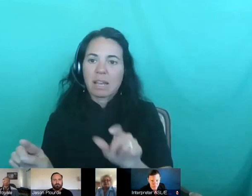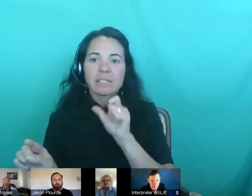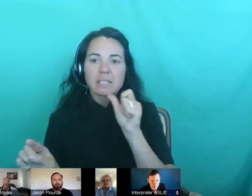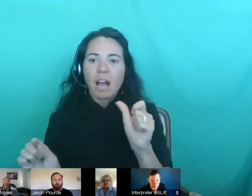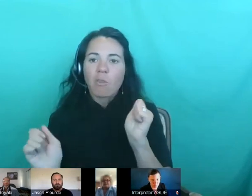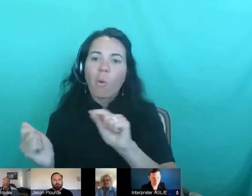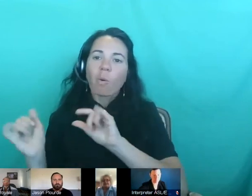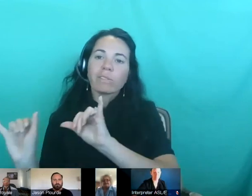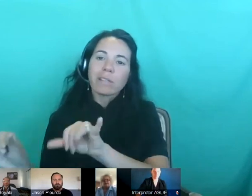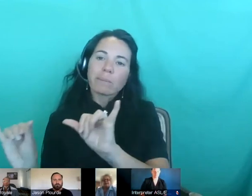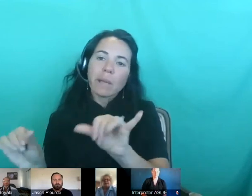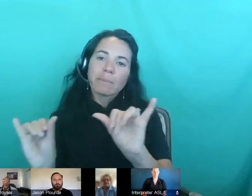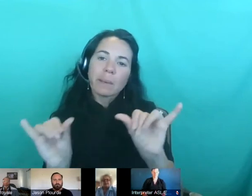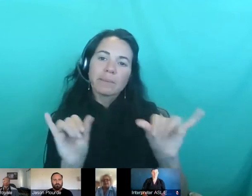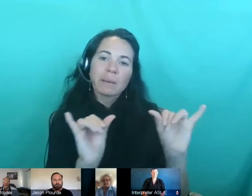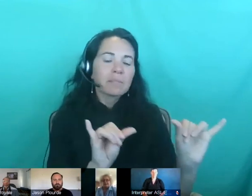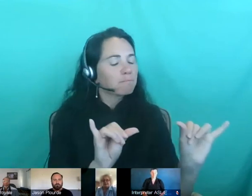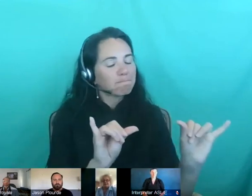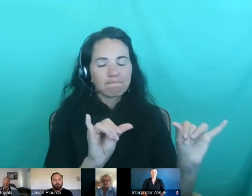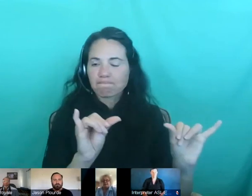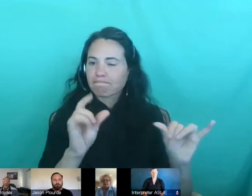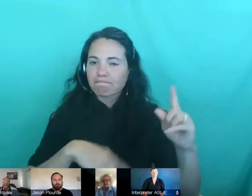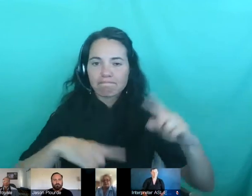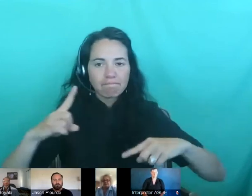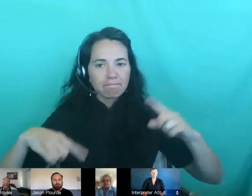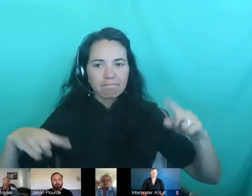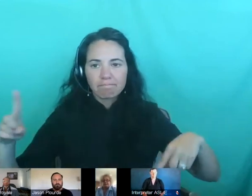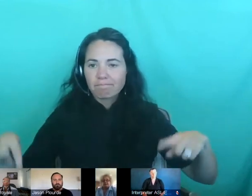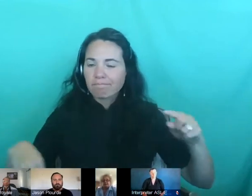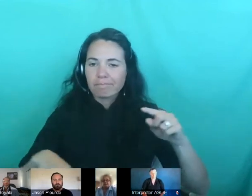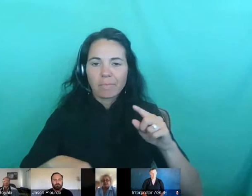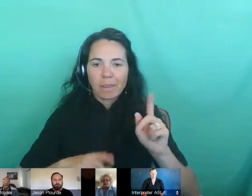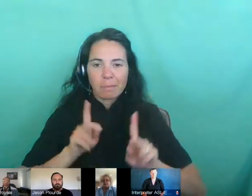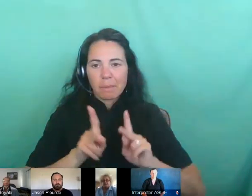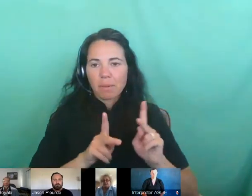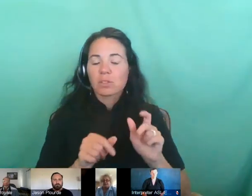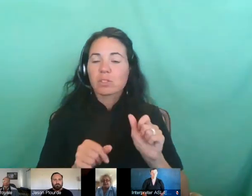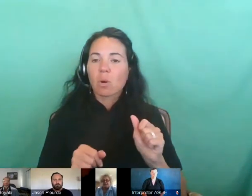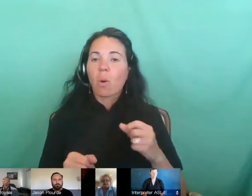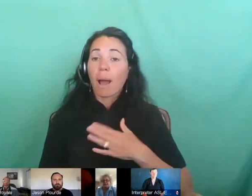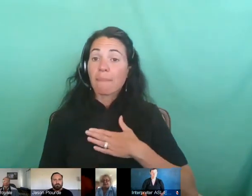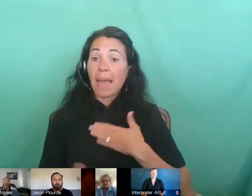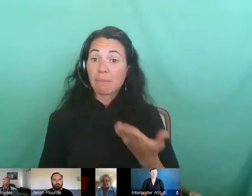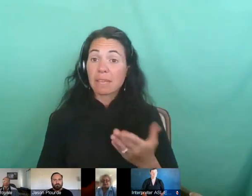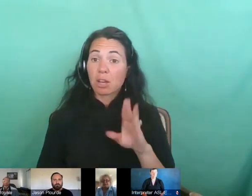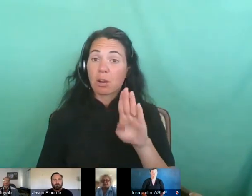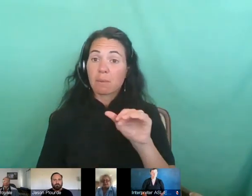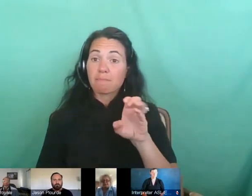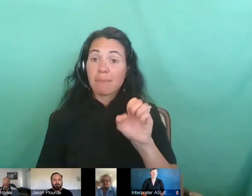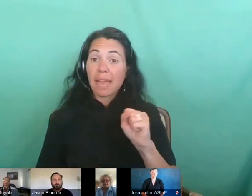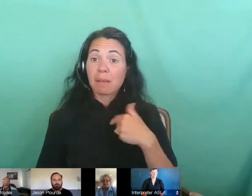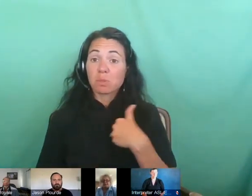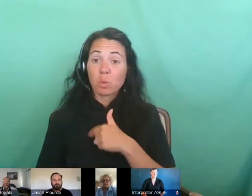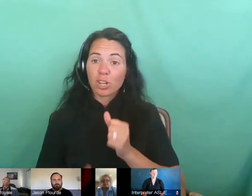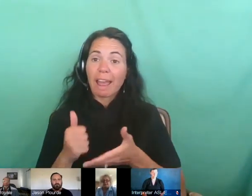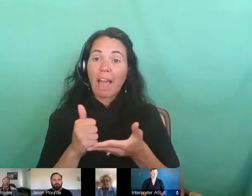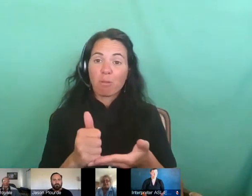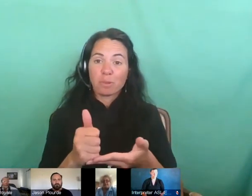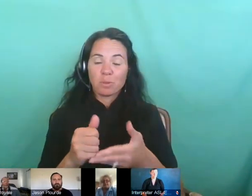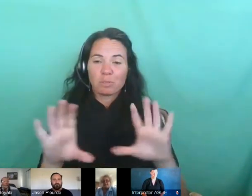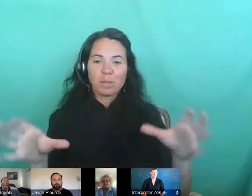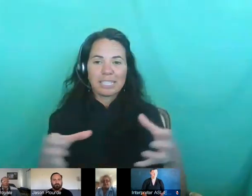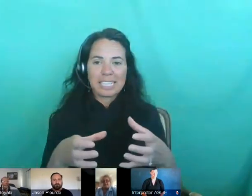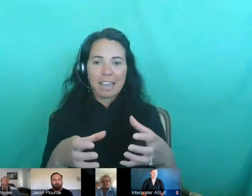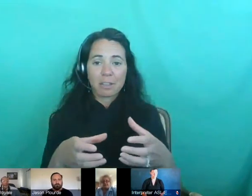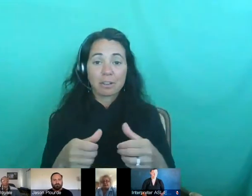person. And so I, I'm glad that we were, at Babes, we were able to help to put that together. So, Pat, I